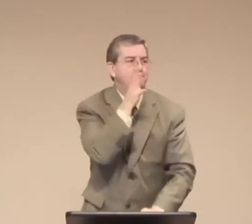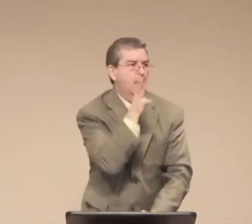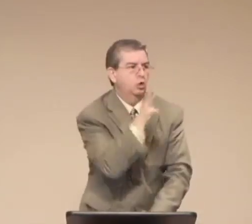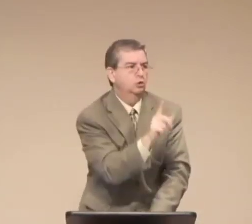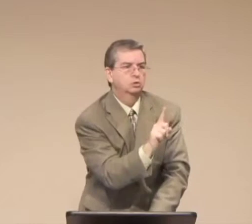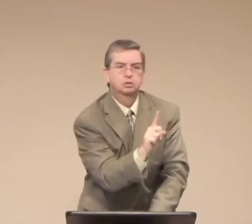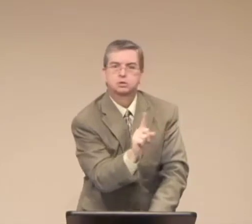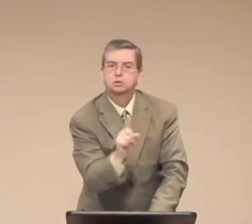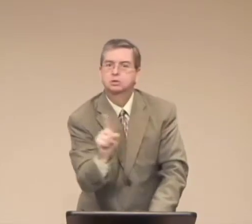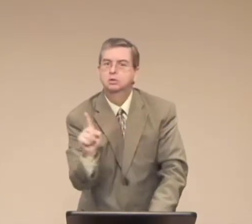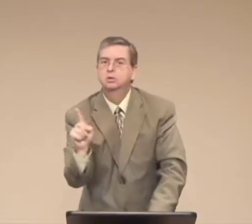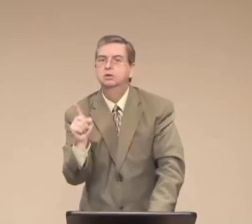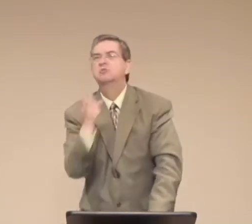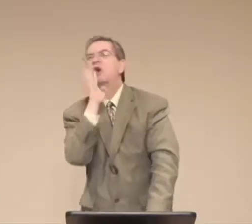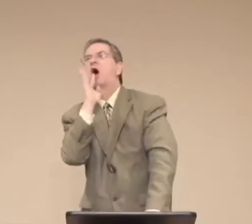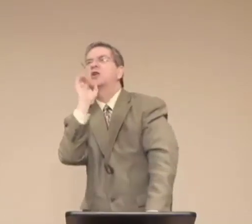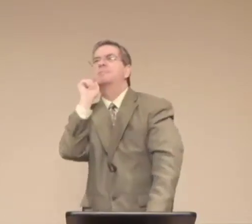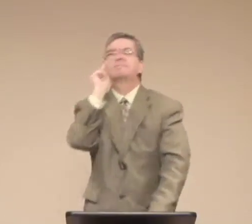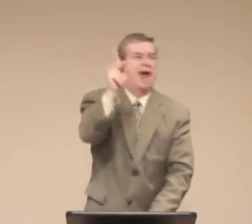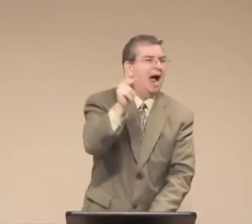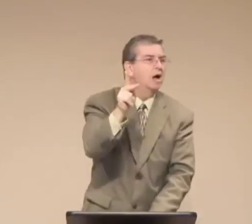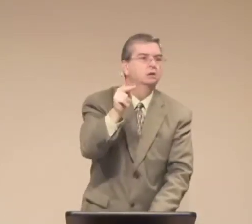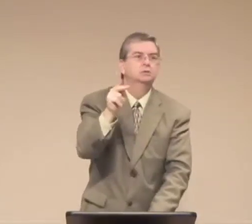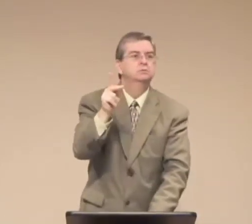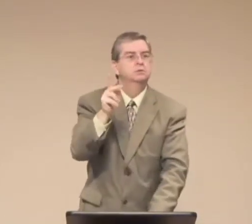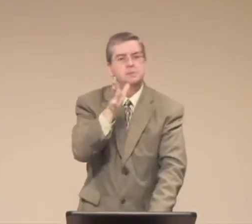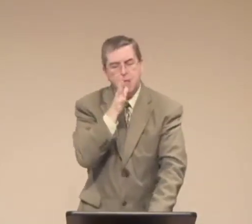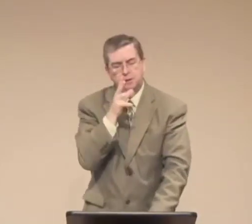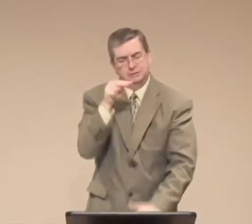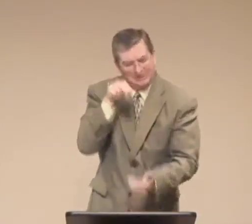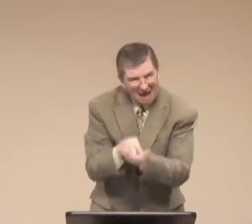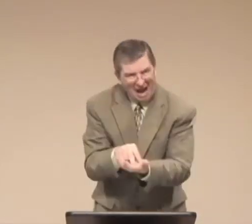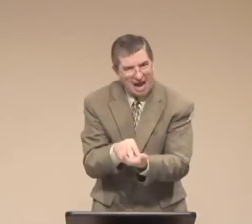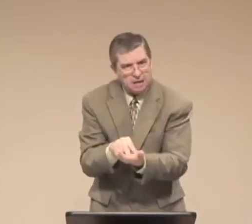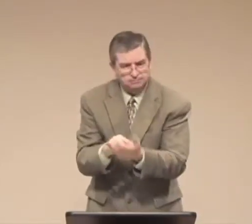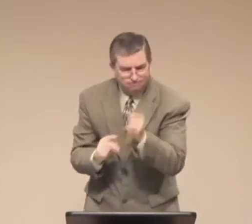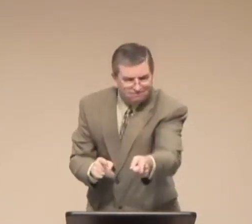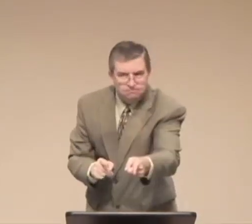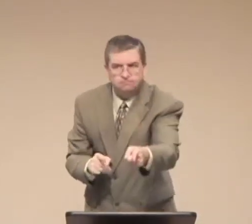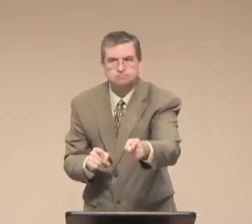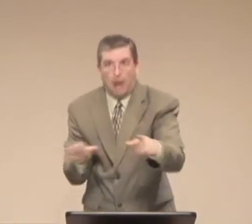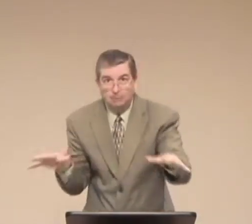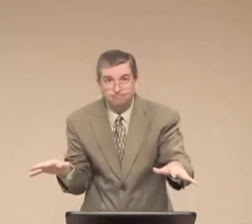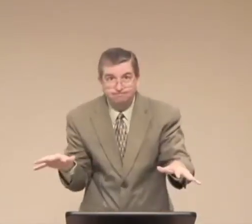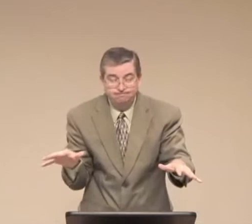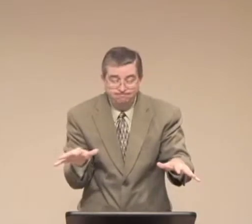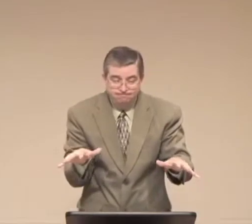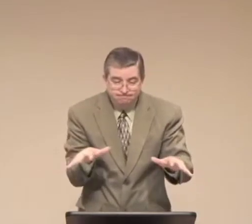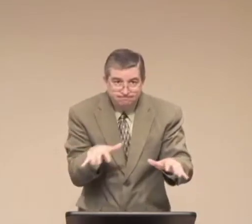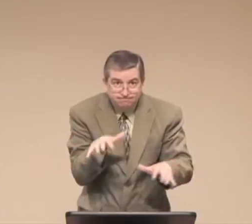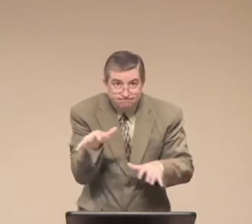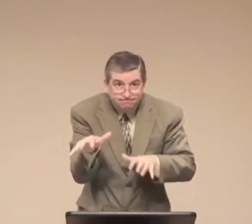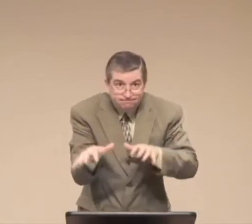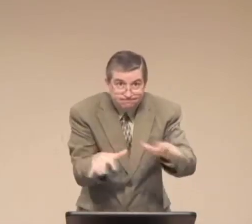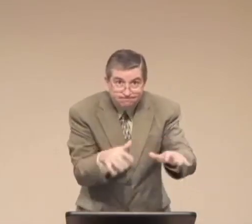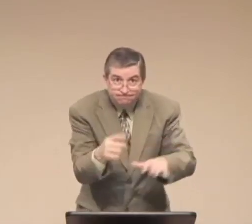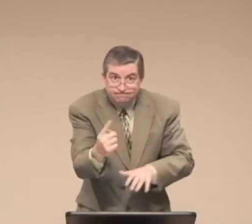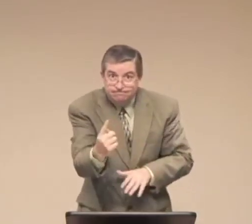respect to the father. And a